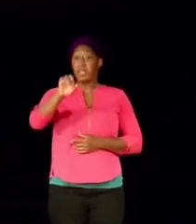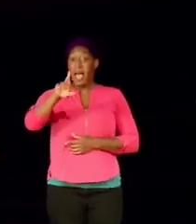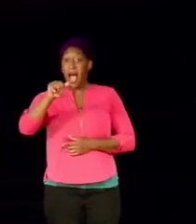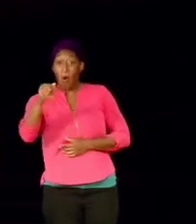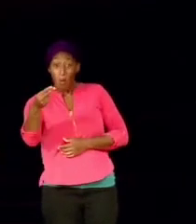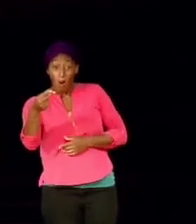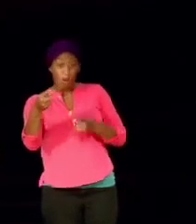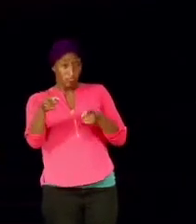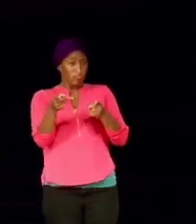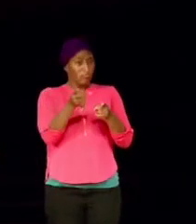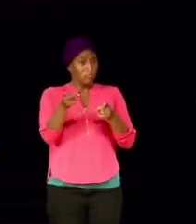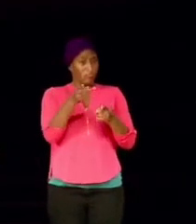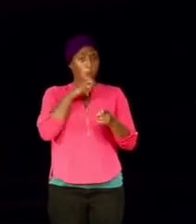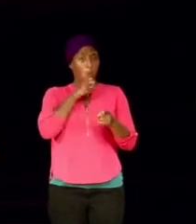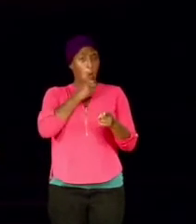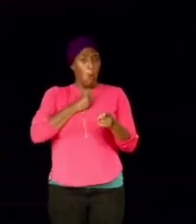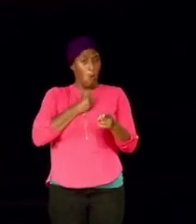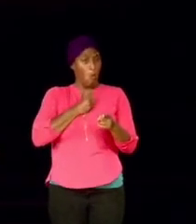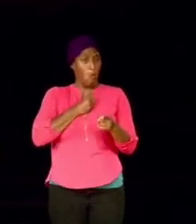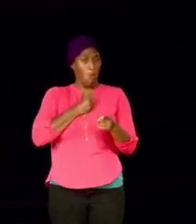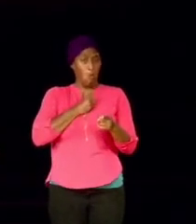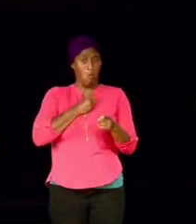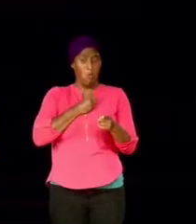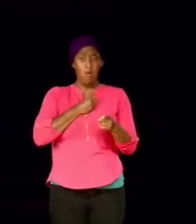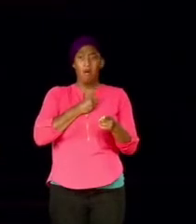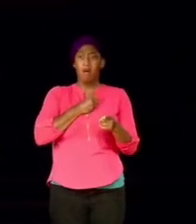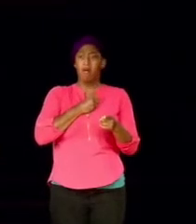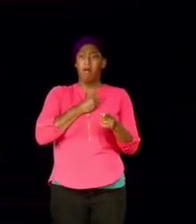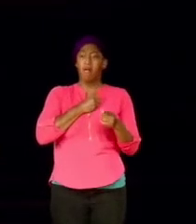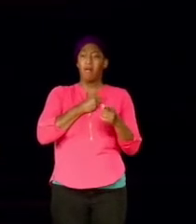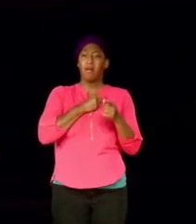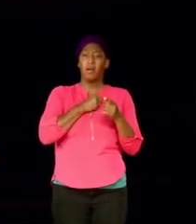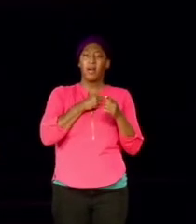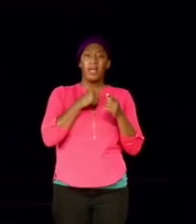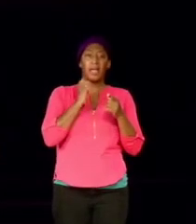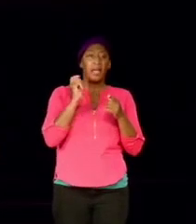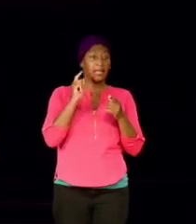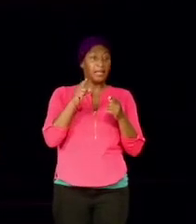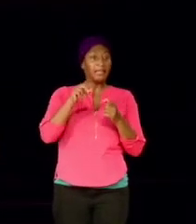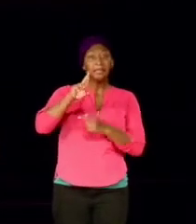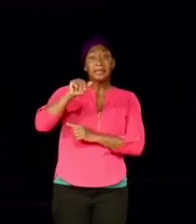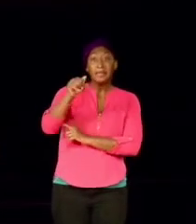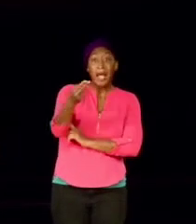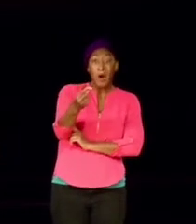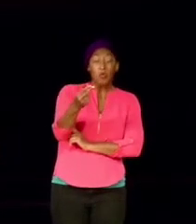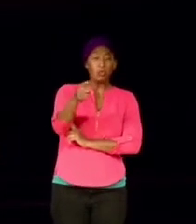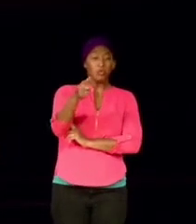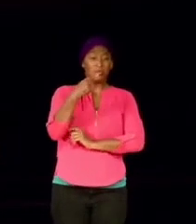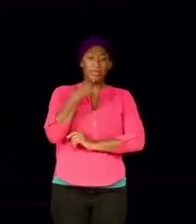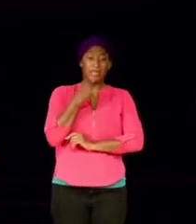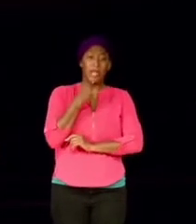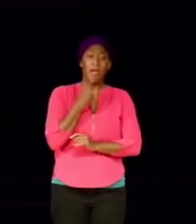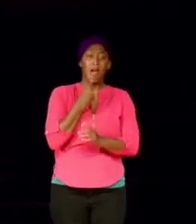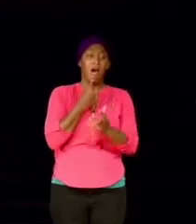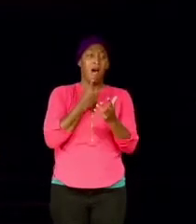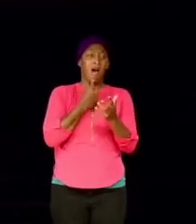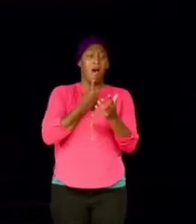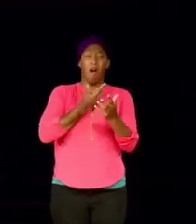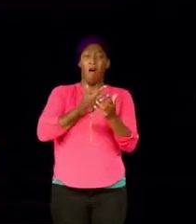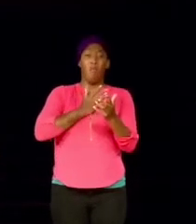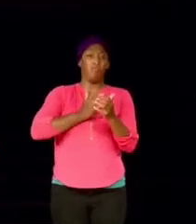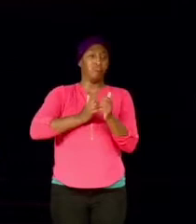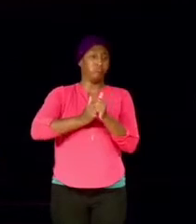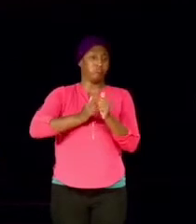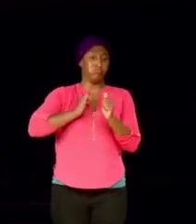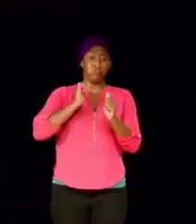both very old at this time. And Sarah was long past